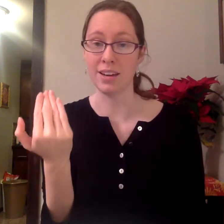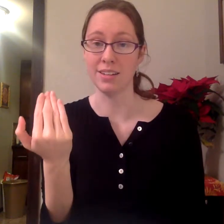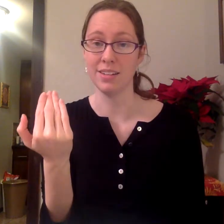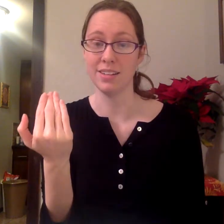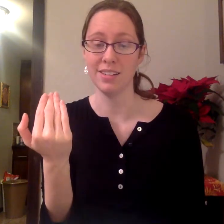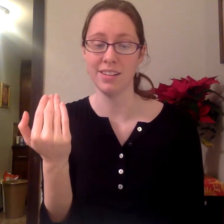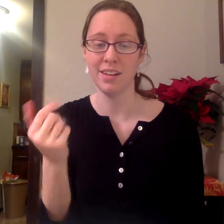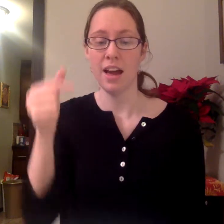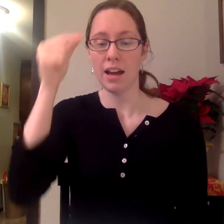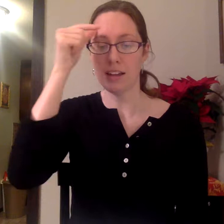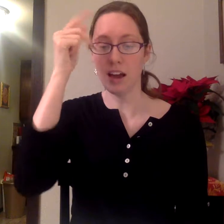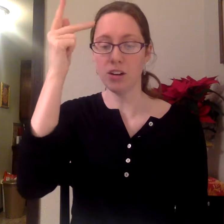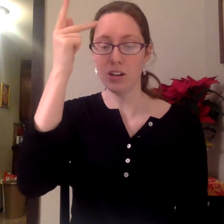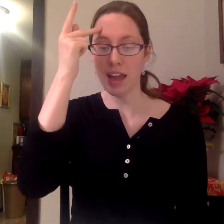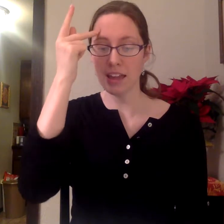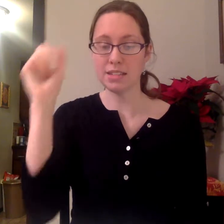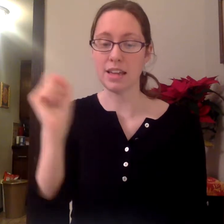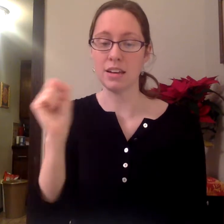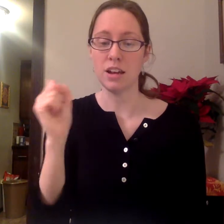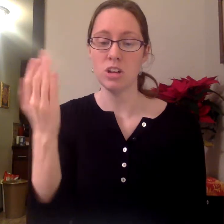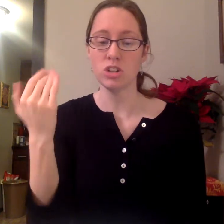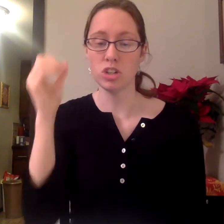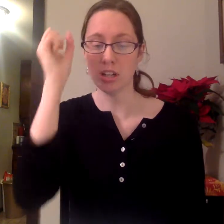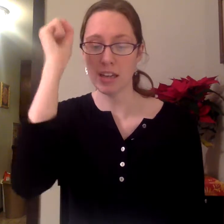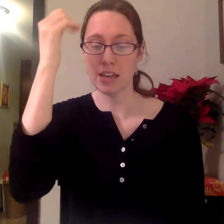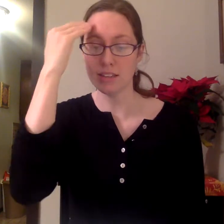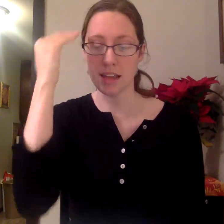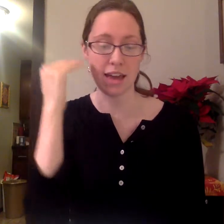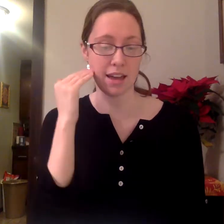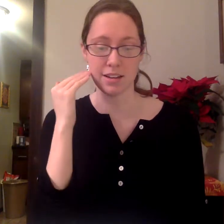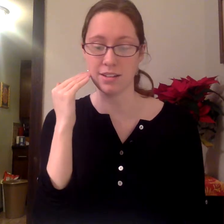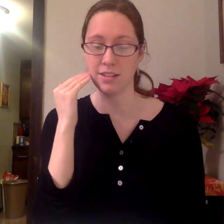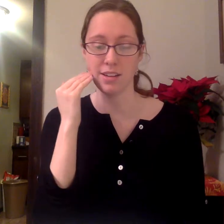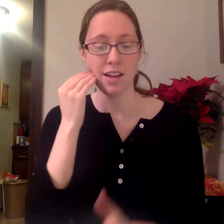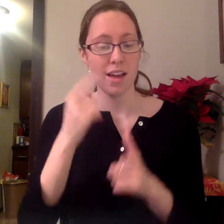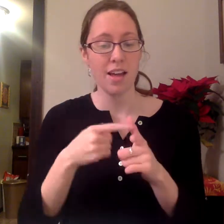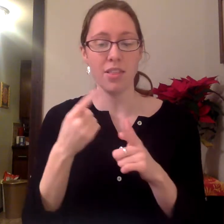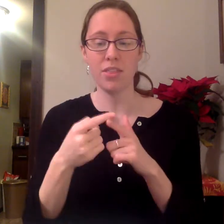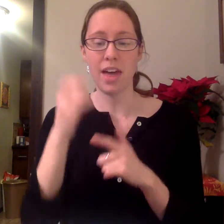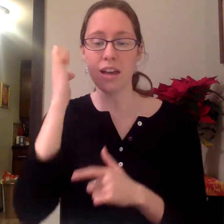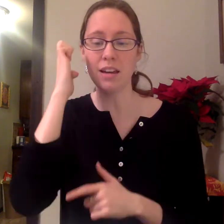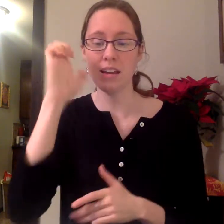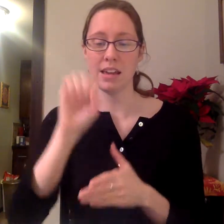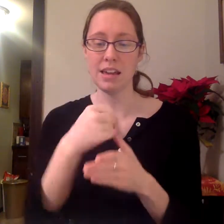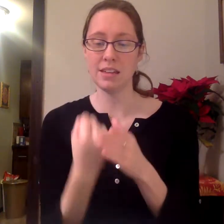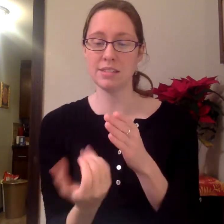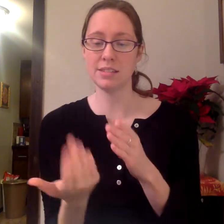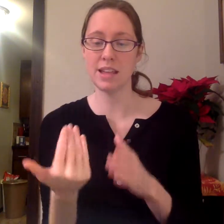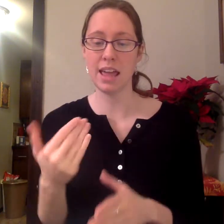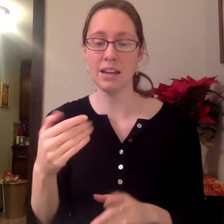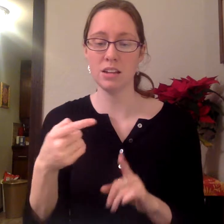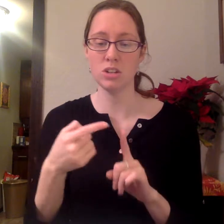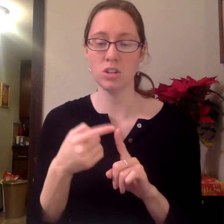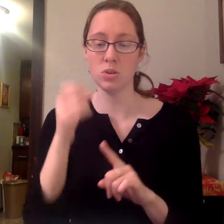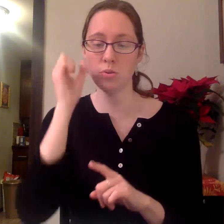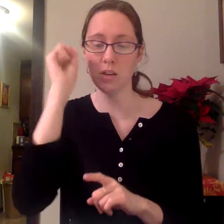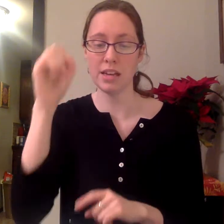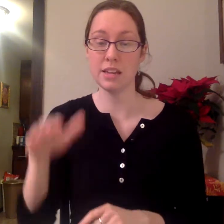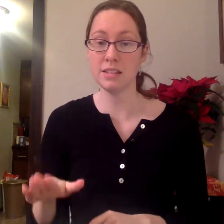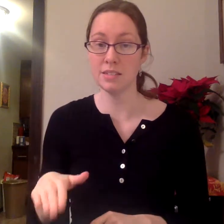Gunnar Kaysen. Gunnar his head. Then he sank to his